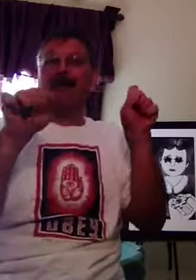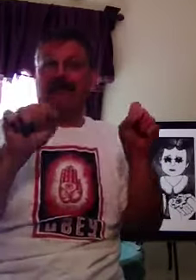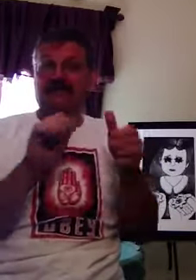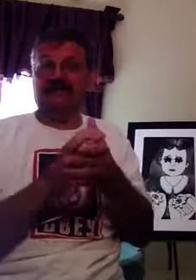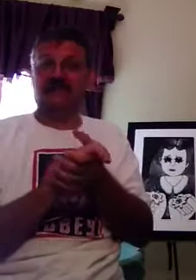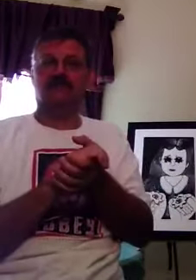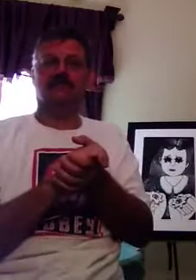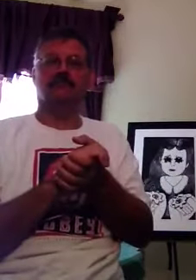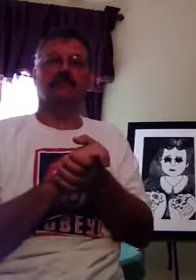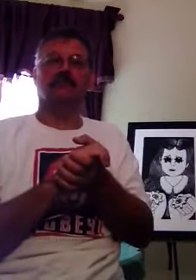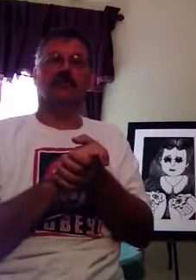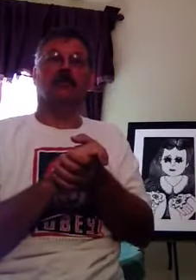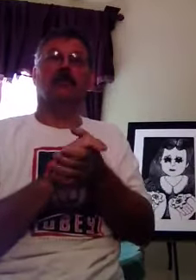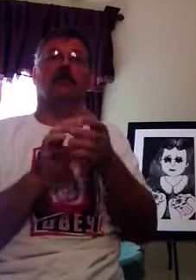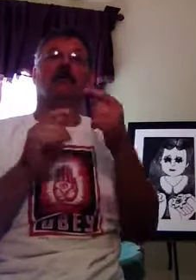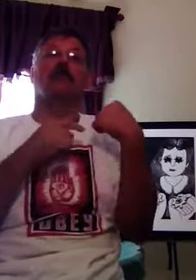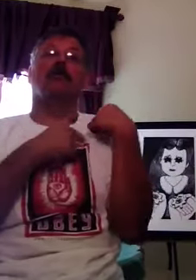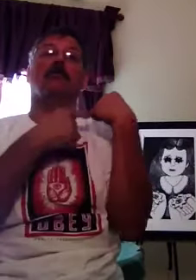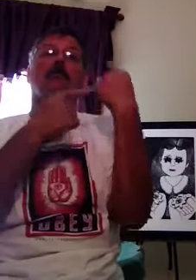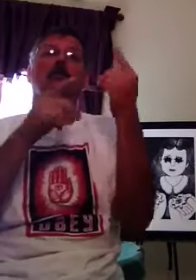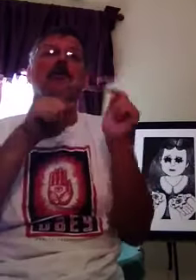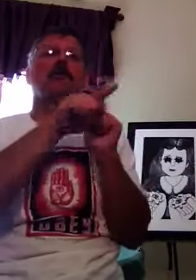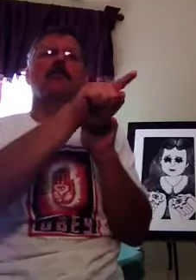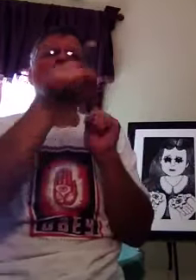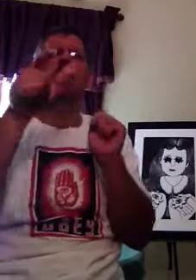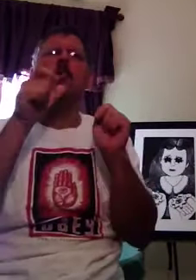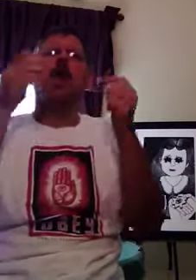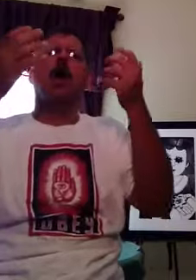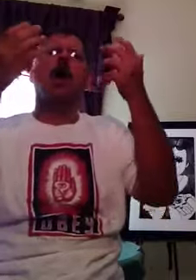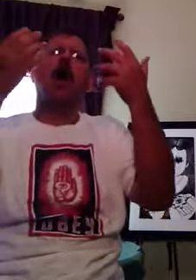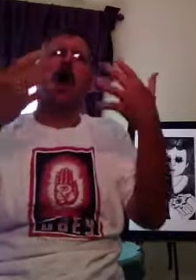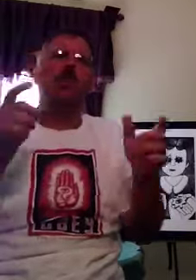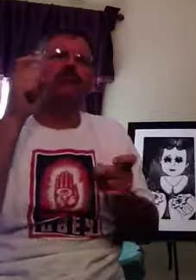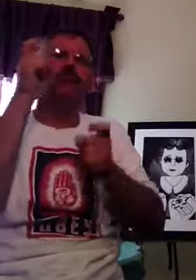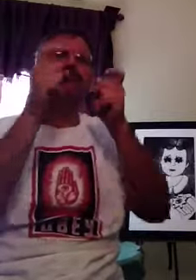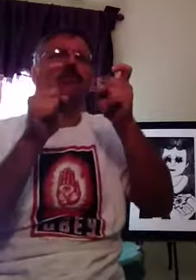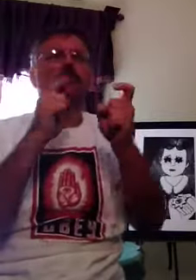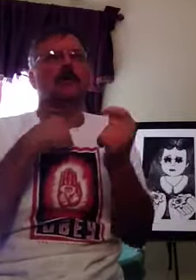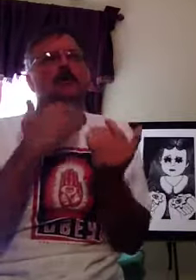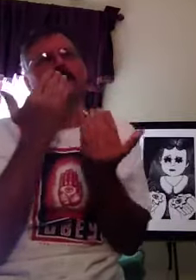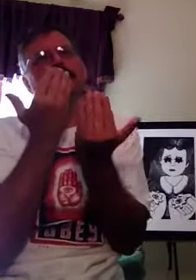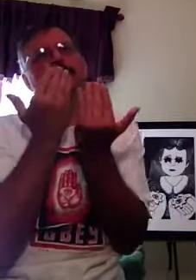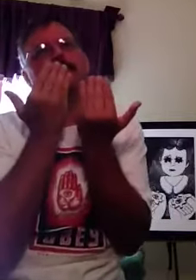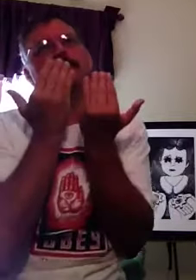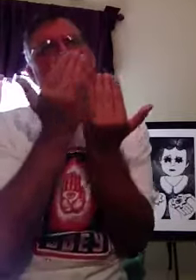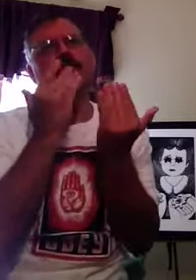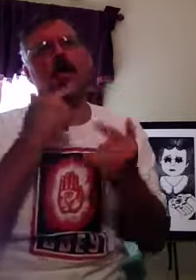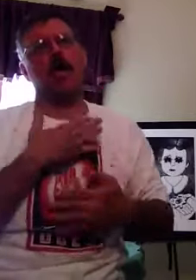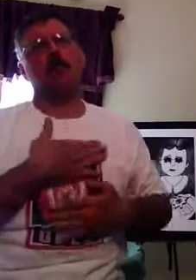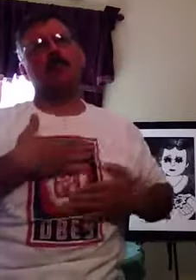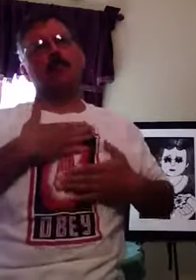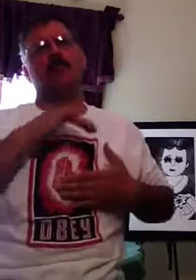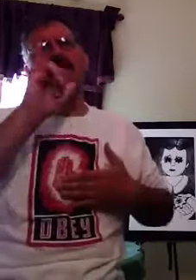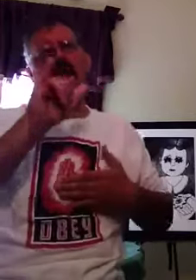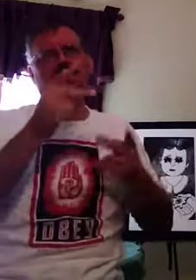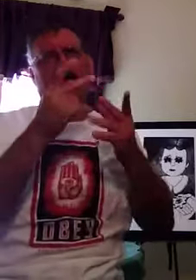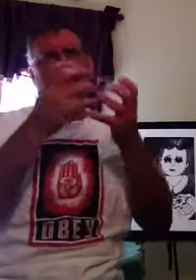it's very difficult to get out of here. are just gonna take those place, so you can get your hands on help. My sister, you can take them in the room. My sister,